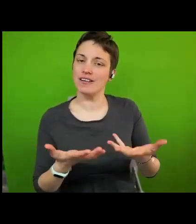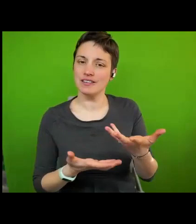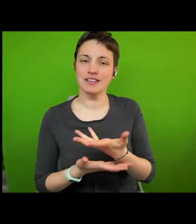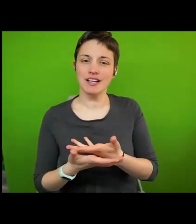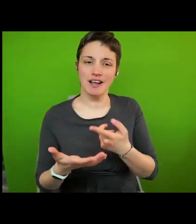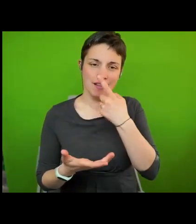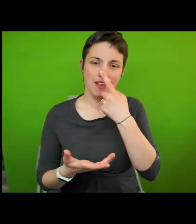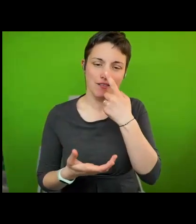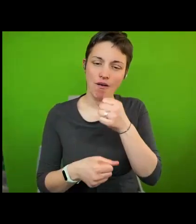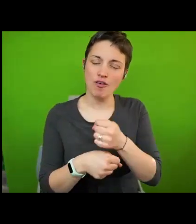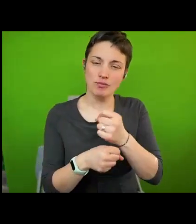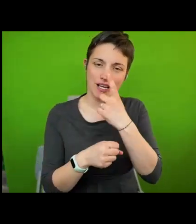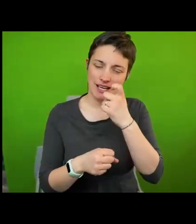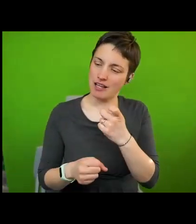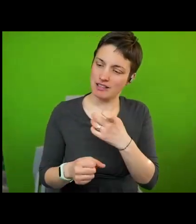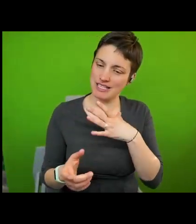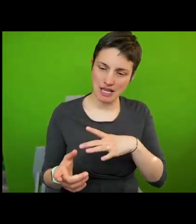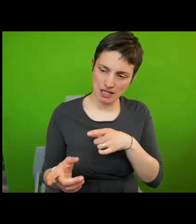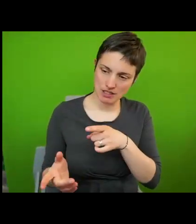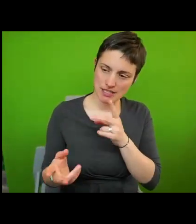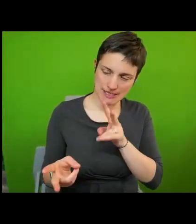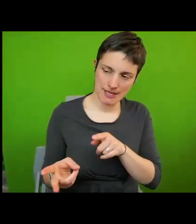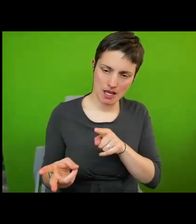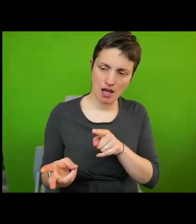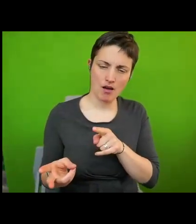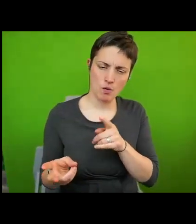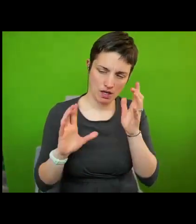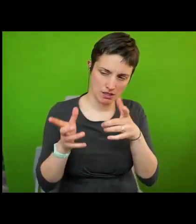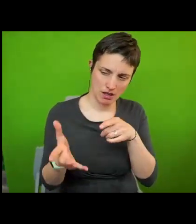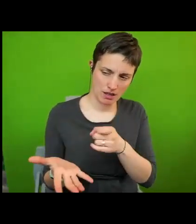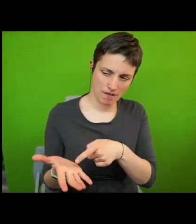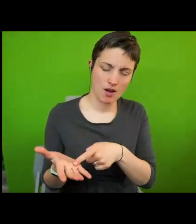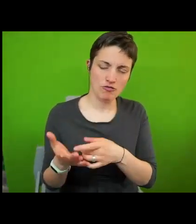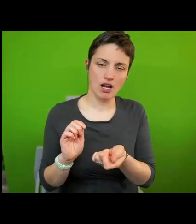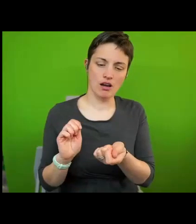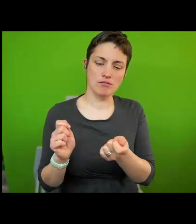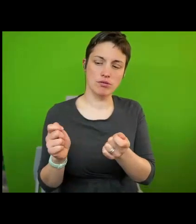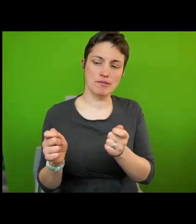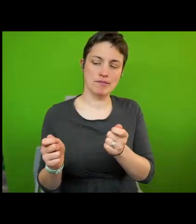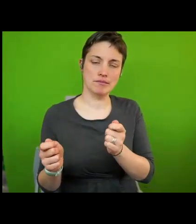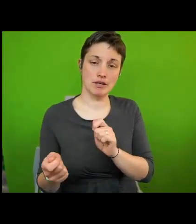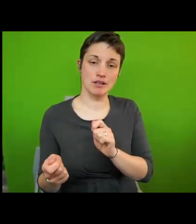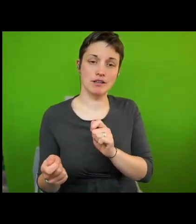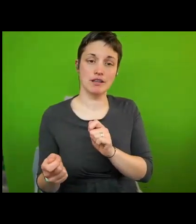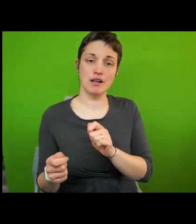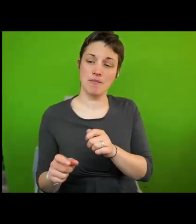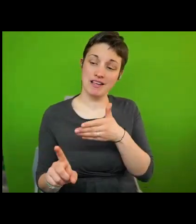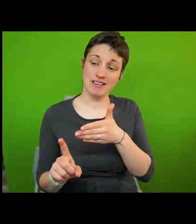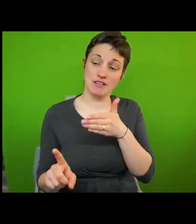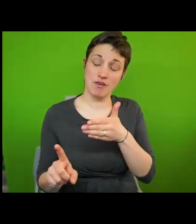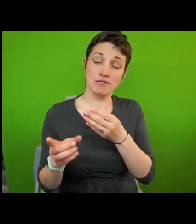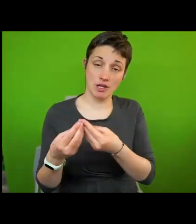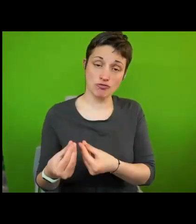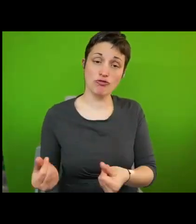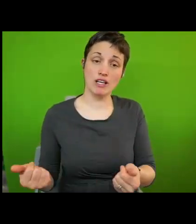to respond to needs and concerns and to position them better to identify and address human